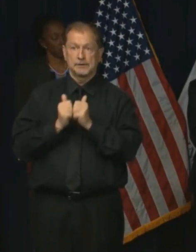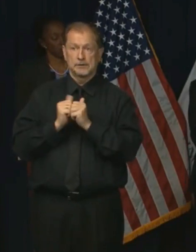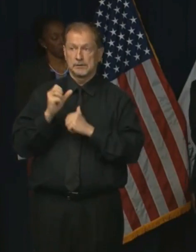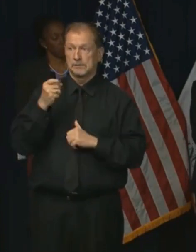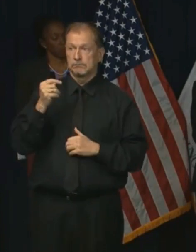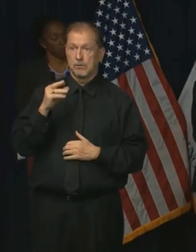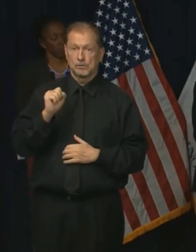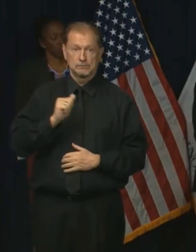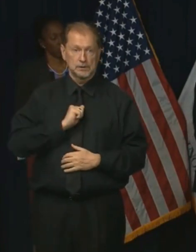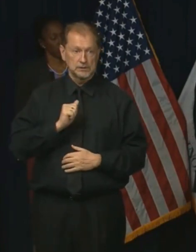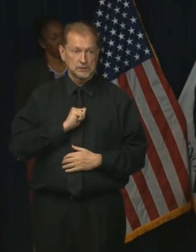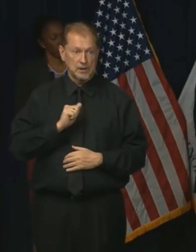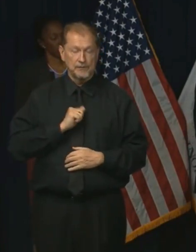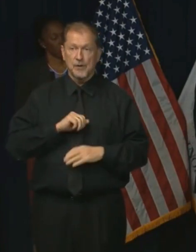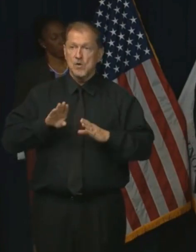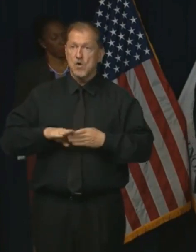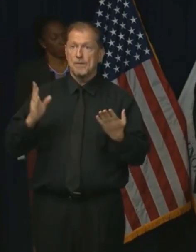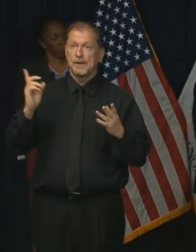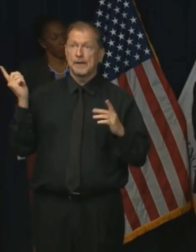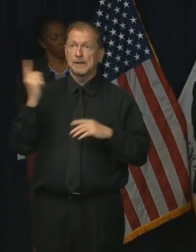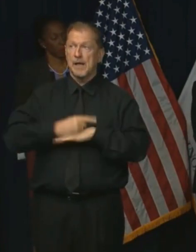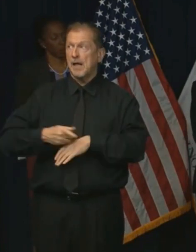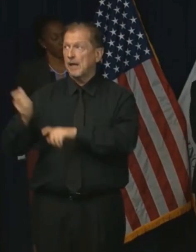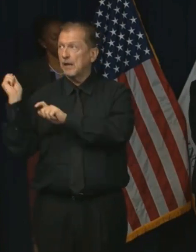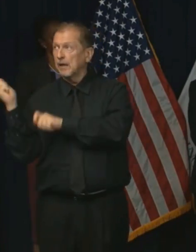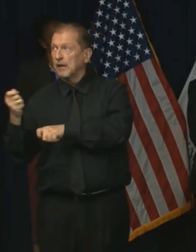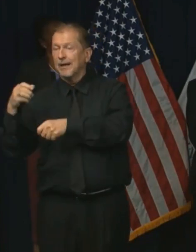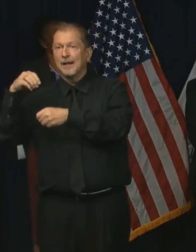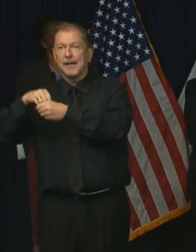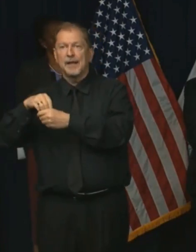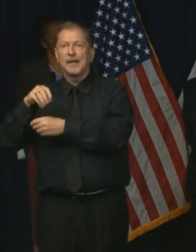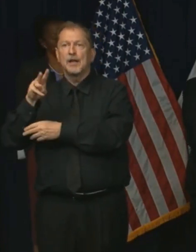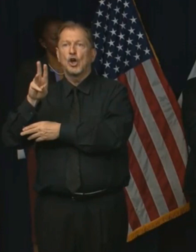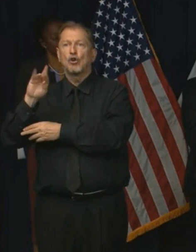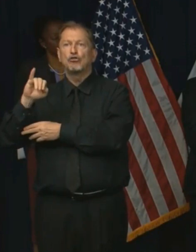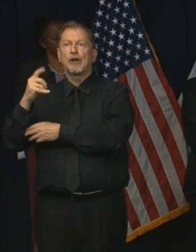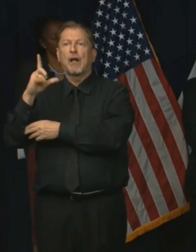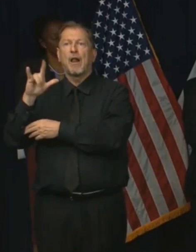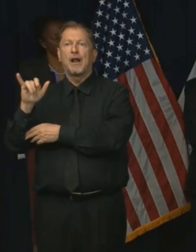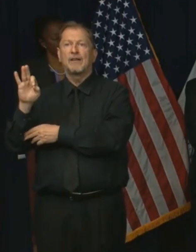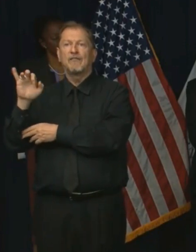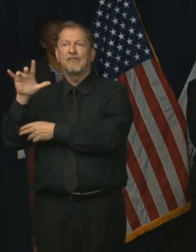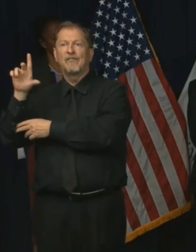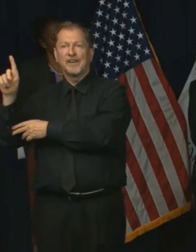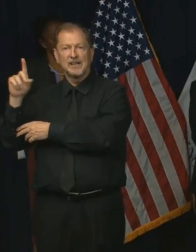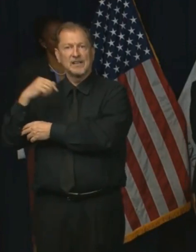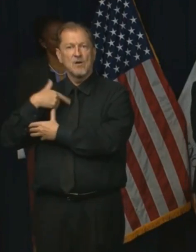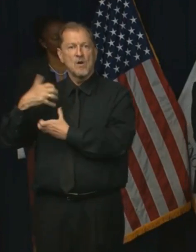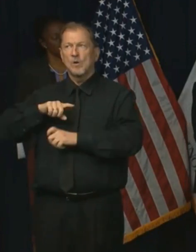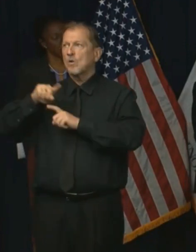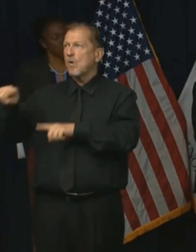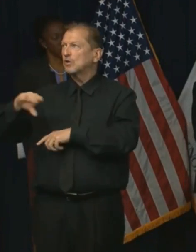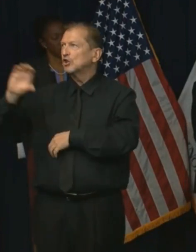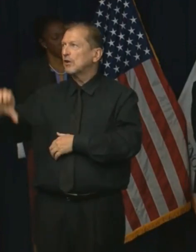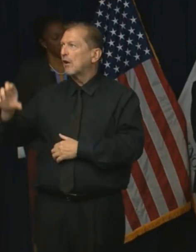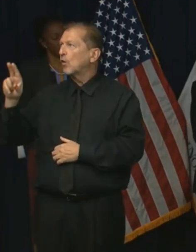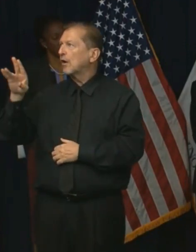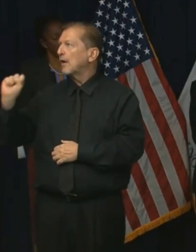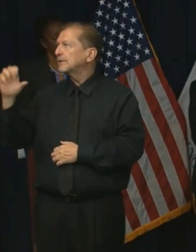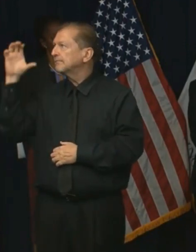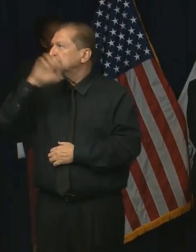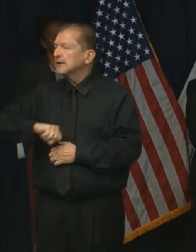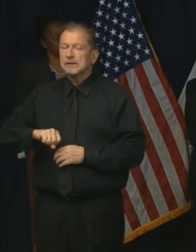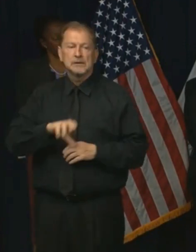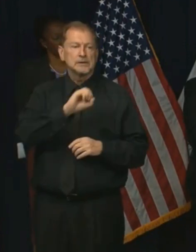Opening day, I think, at Wrigley should have been today. I've missed the opening day of Sox and the Chicago Fire, the